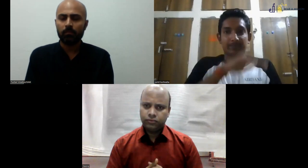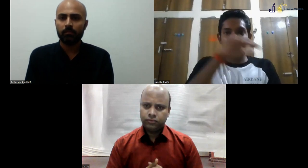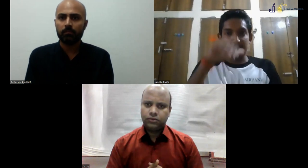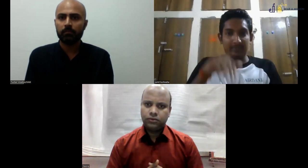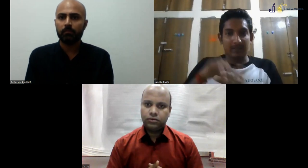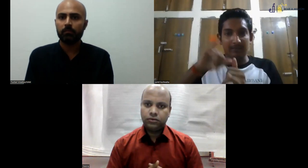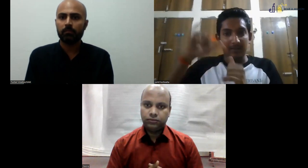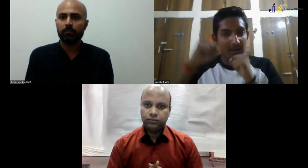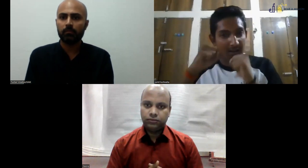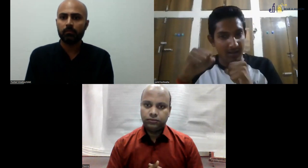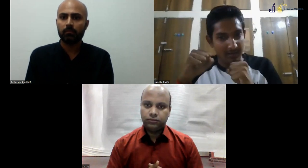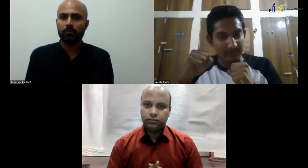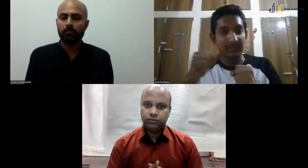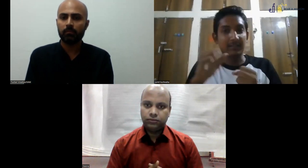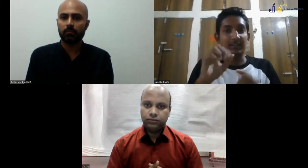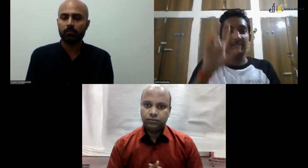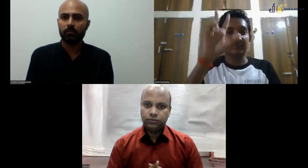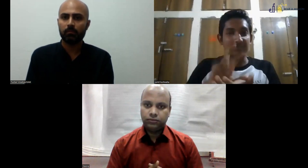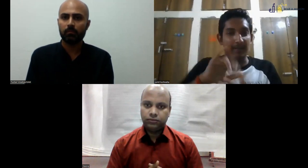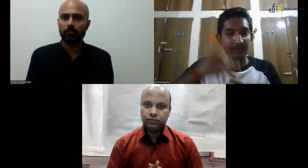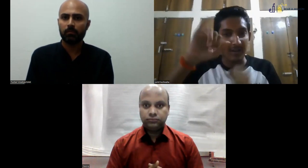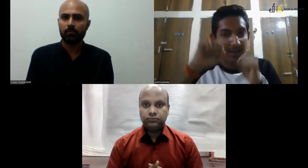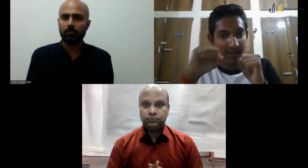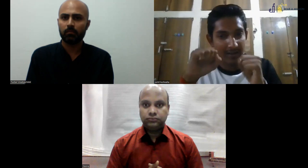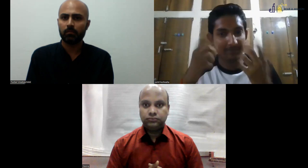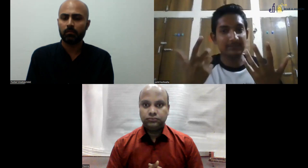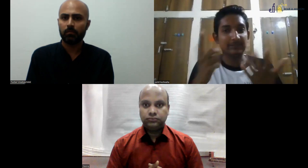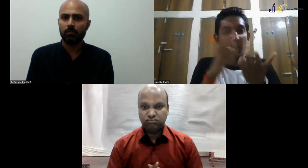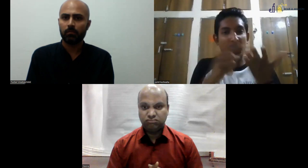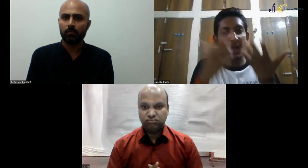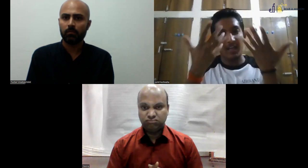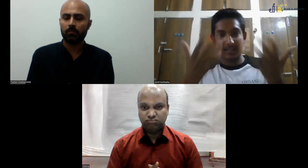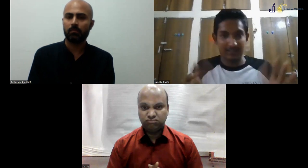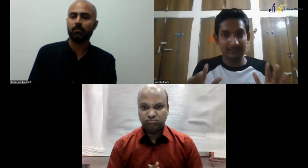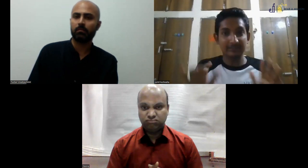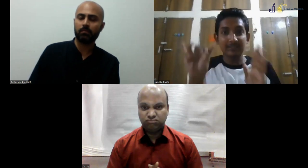At Kanpur, you taught me ISL and that was really a good experience for me.